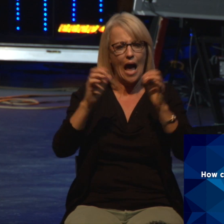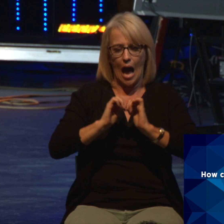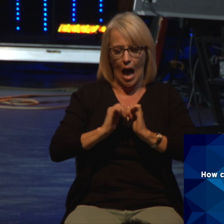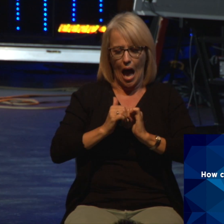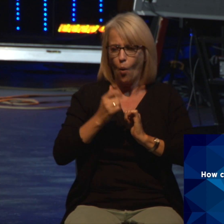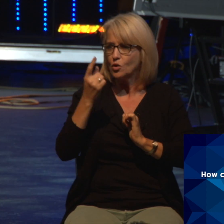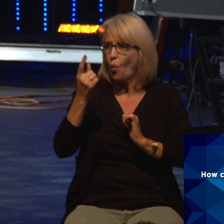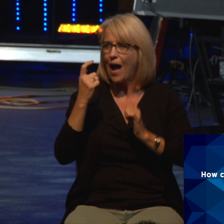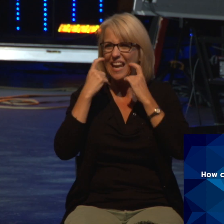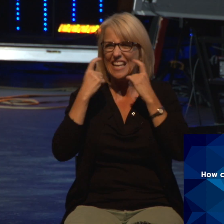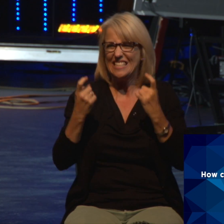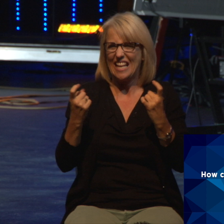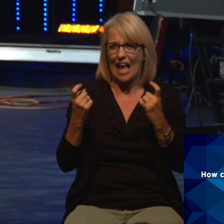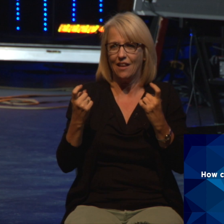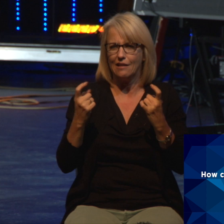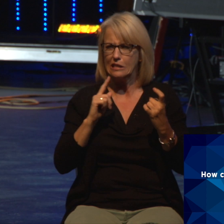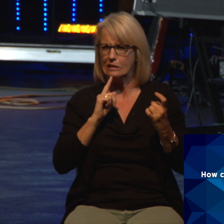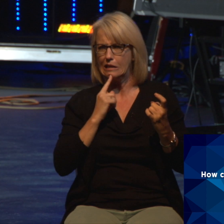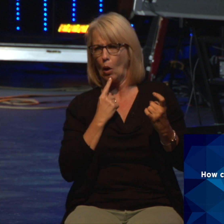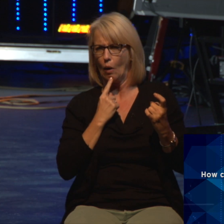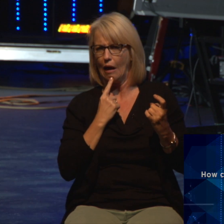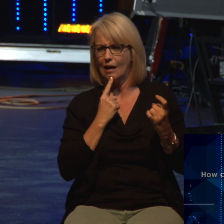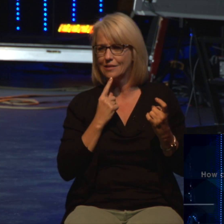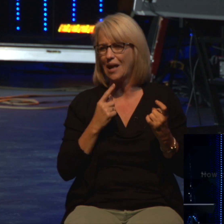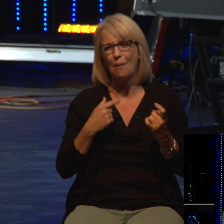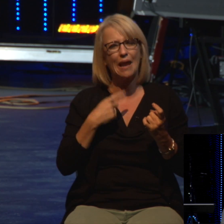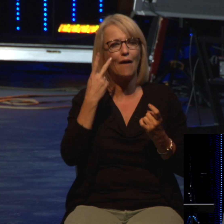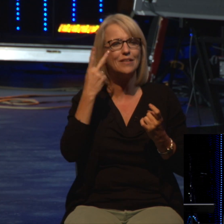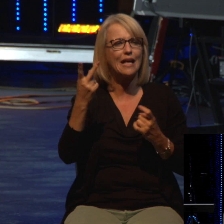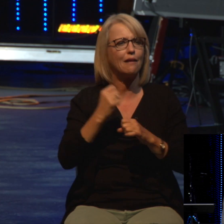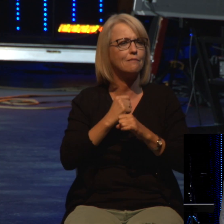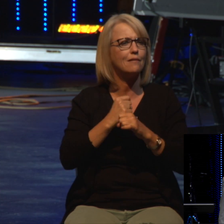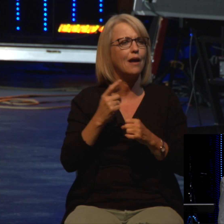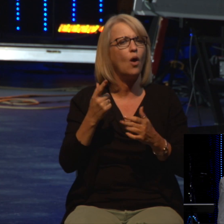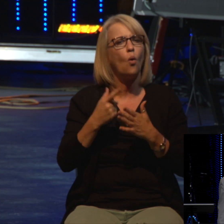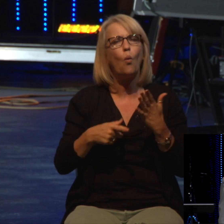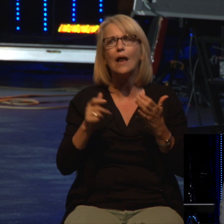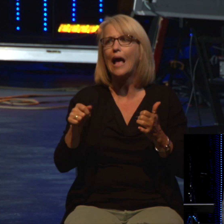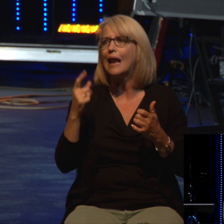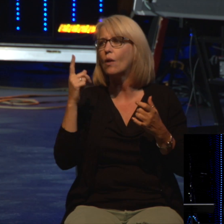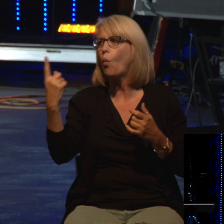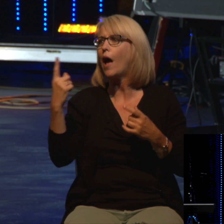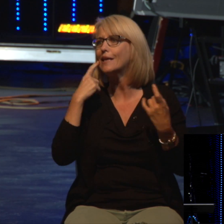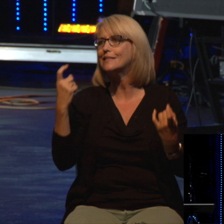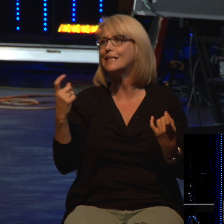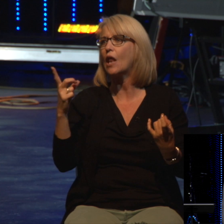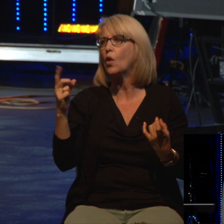I should have called it what a single sin can do, but I've seen that in so many advertisements I couldn't use it. So how